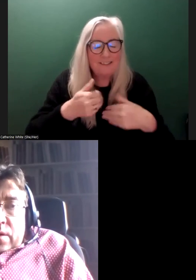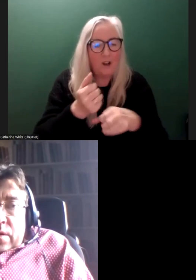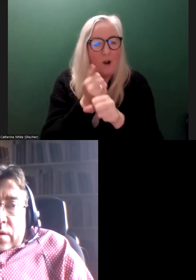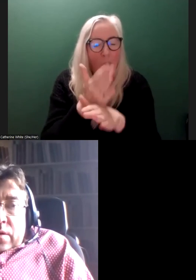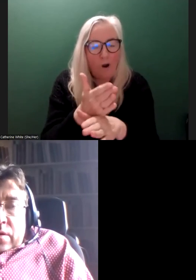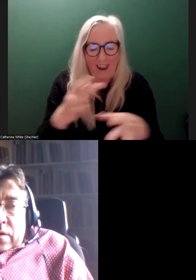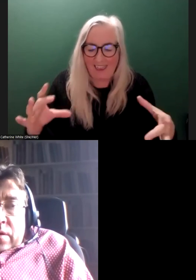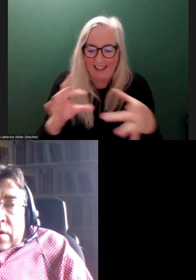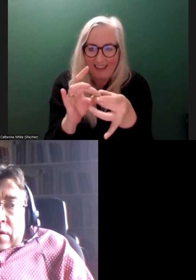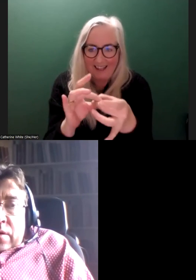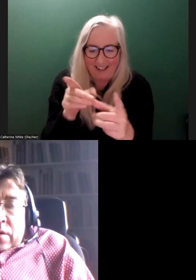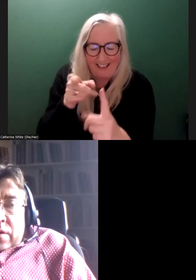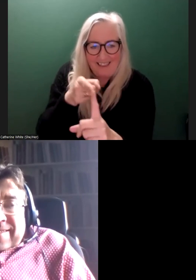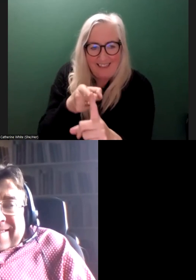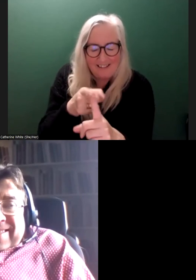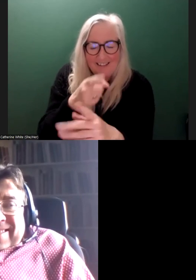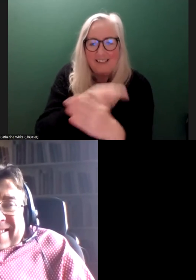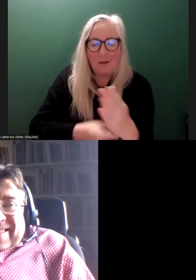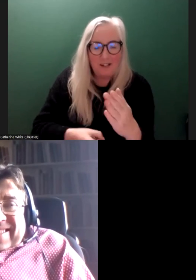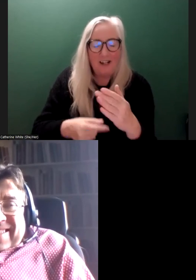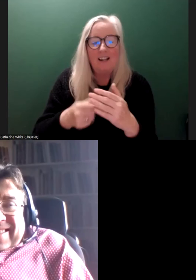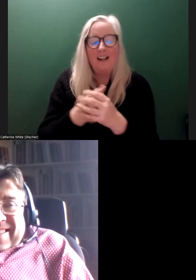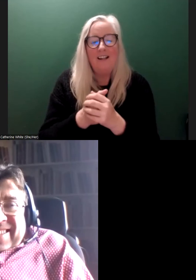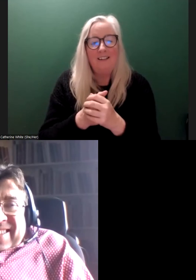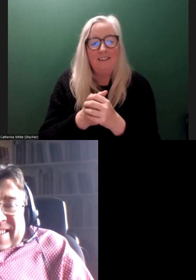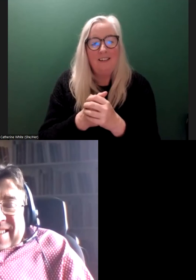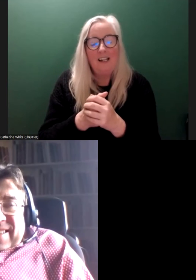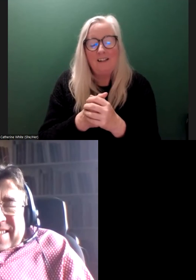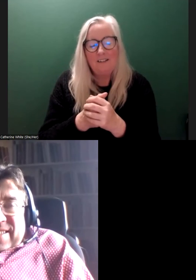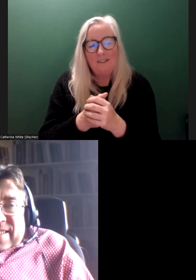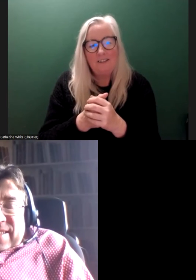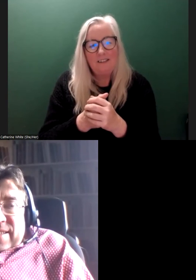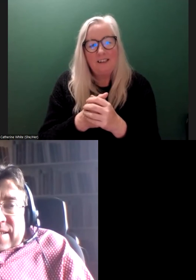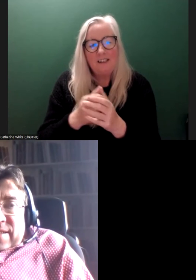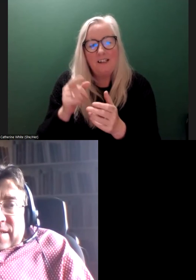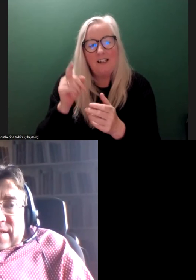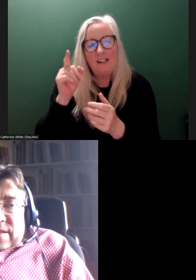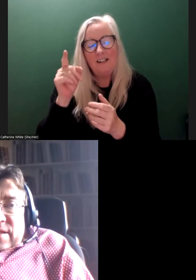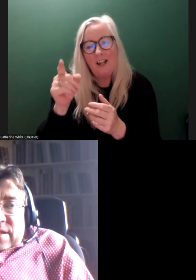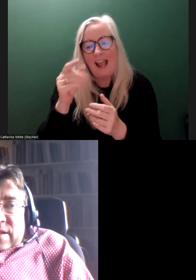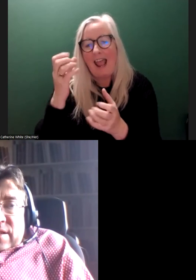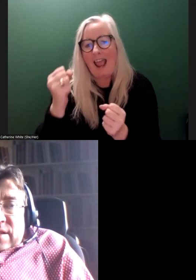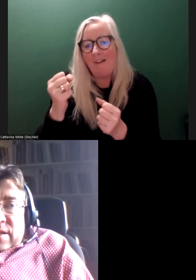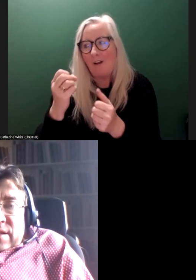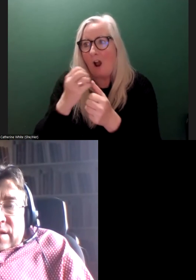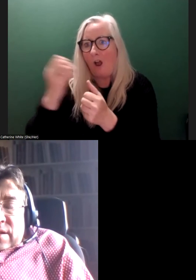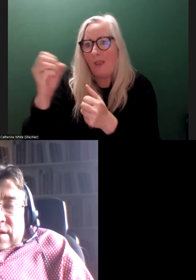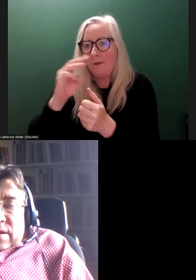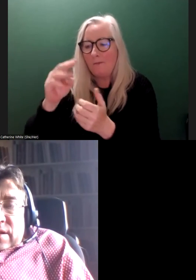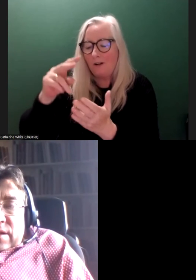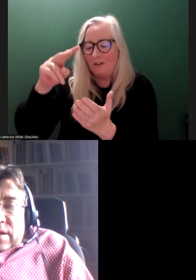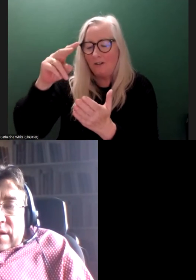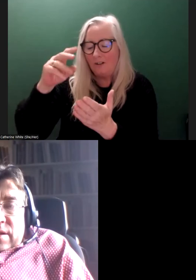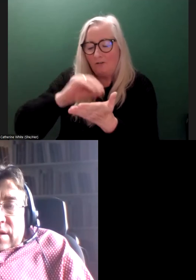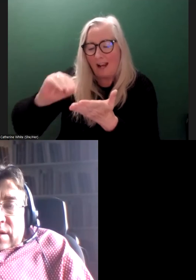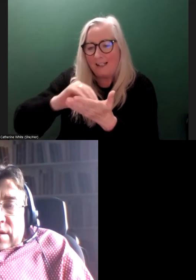And that's the old, like, don't want go on about an academic thing. Well, Leonard Davis talks about that. Leonard Davis, who I think is fantastic ahead of his time, he talks about